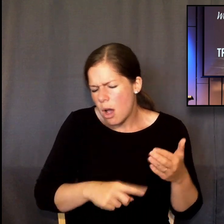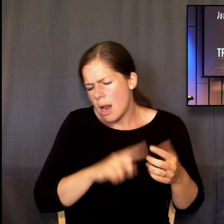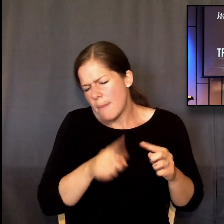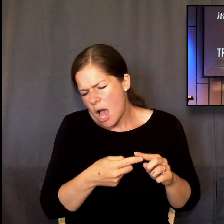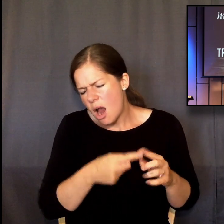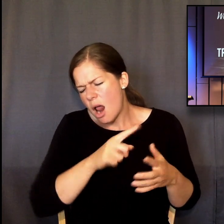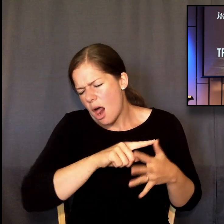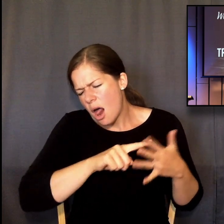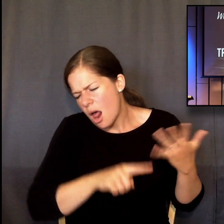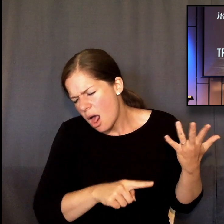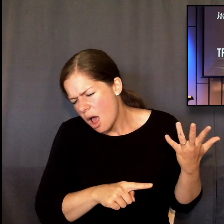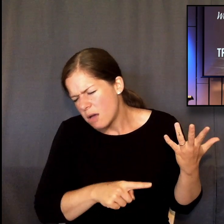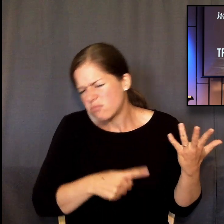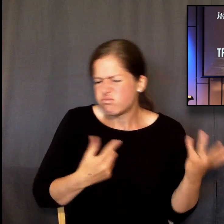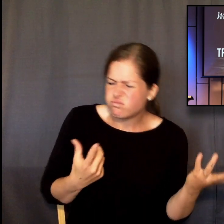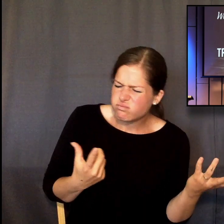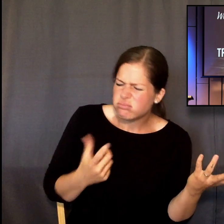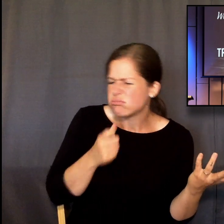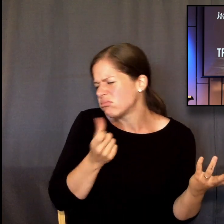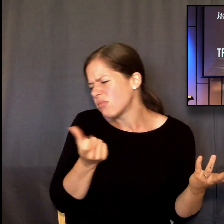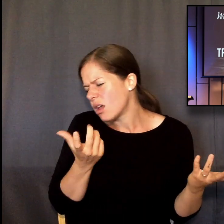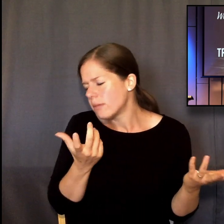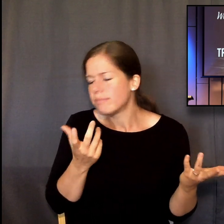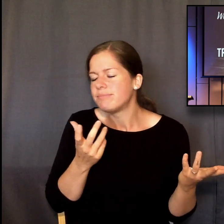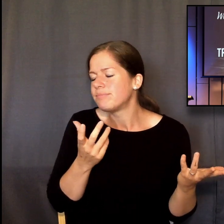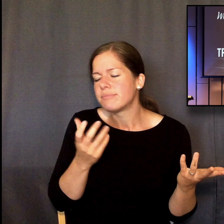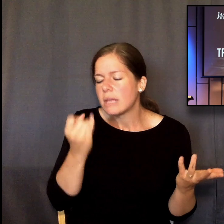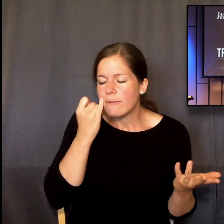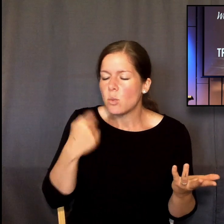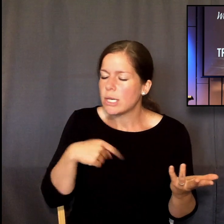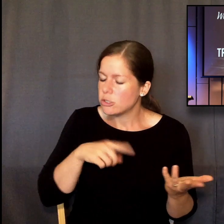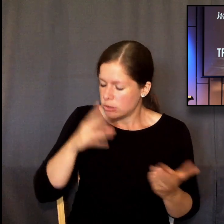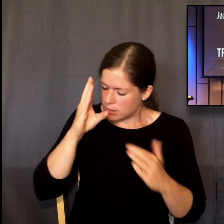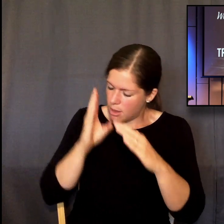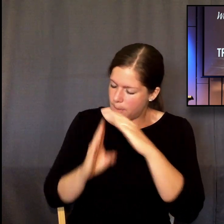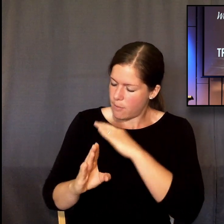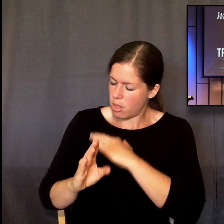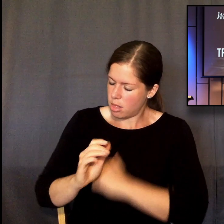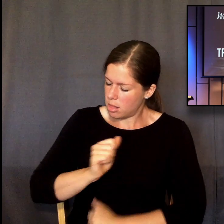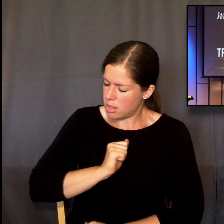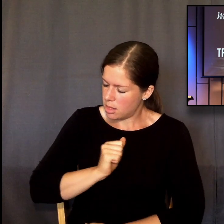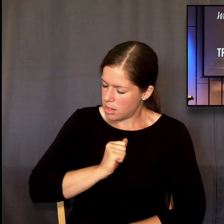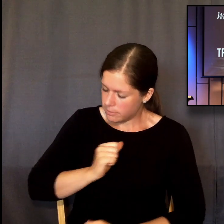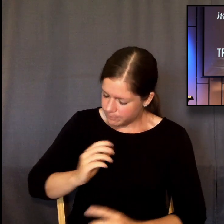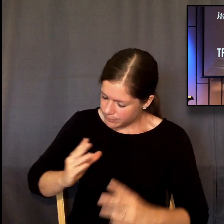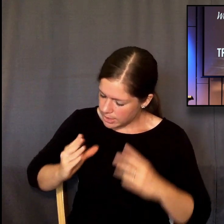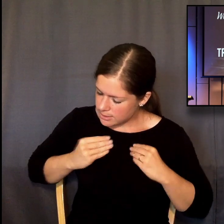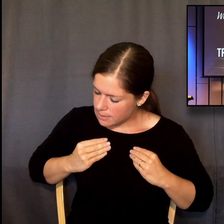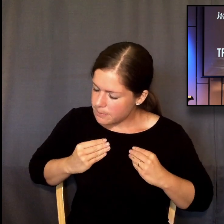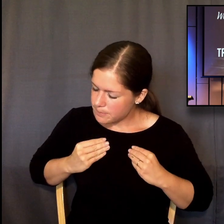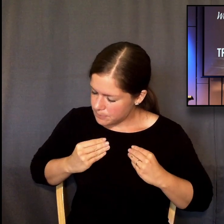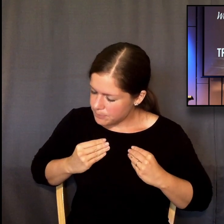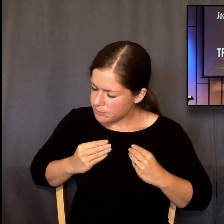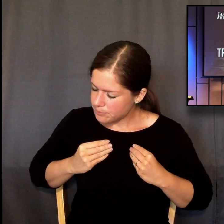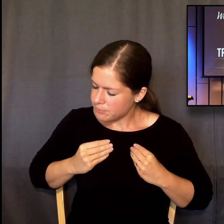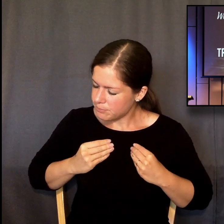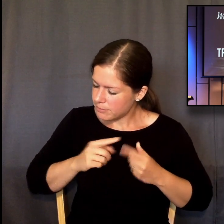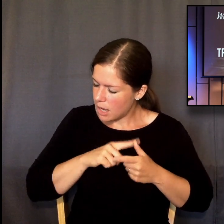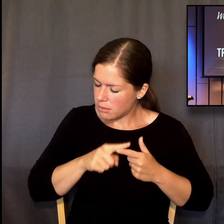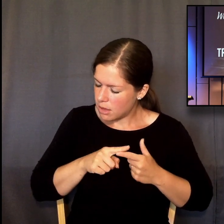about it. But we just, in humility, accept it, and then try